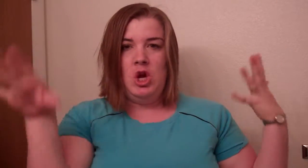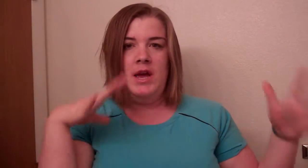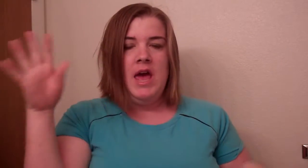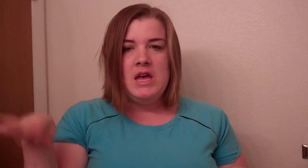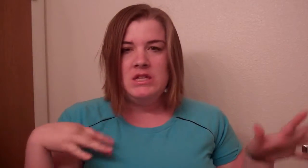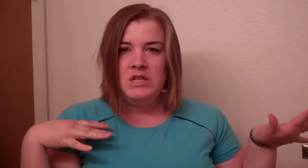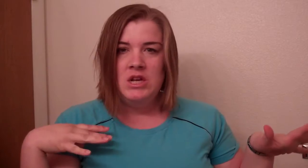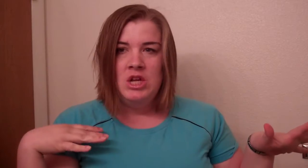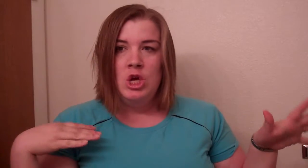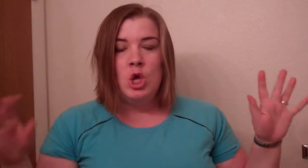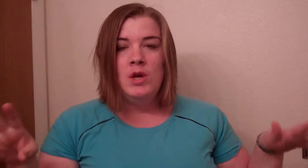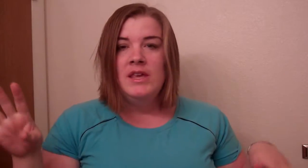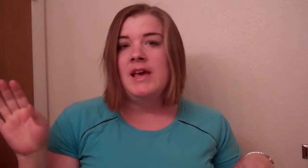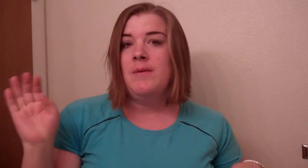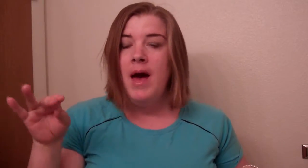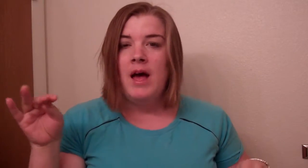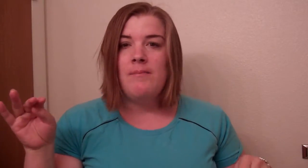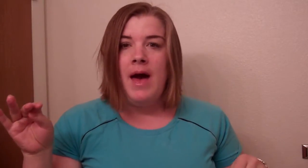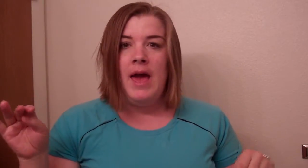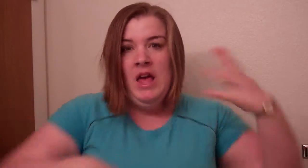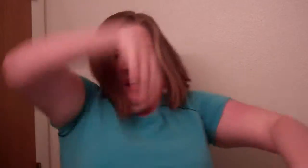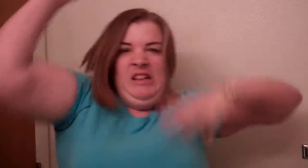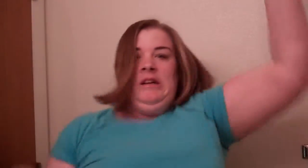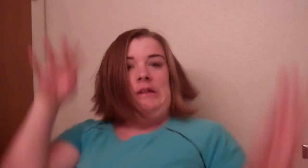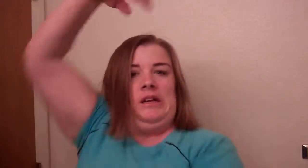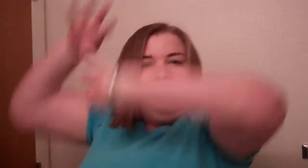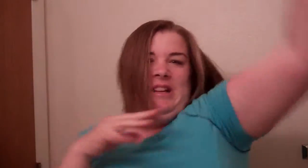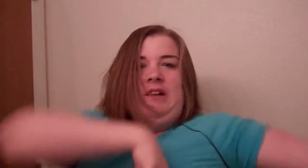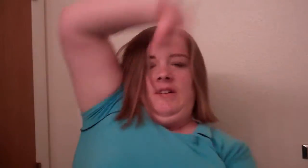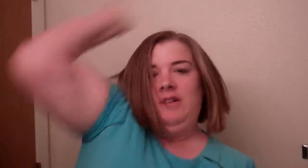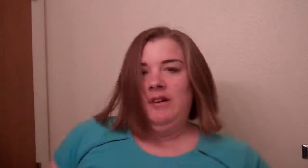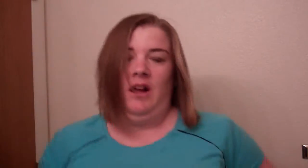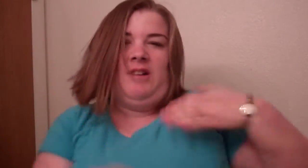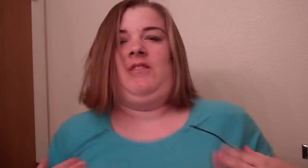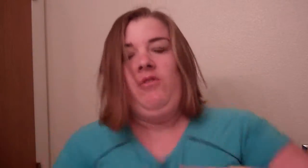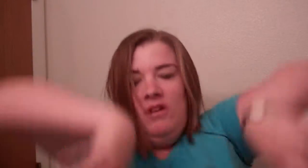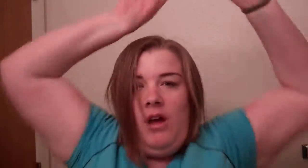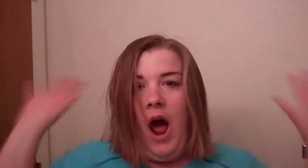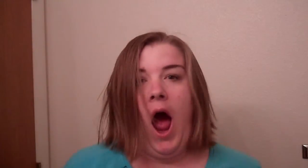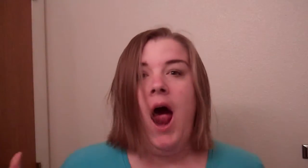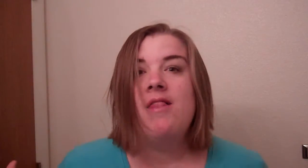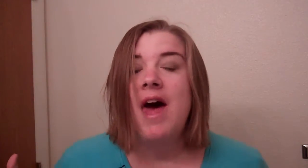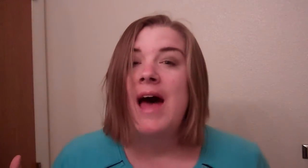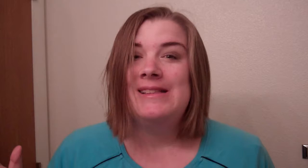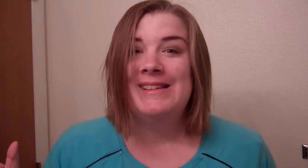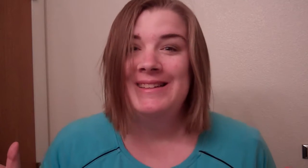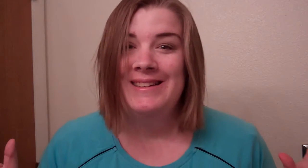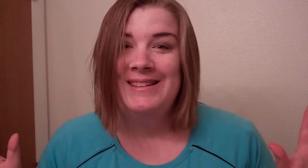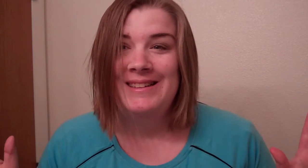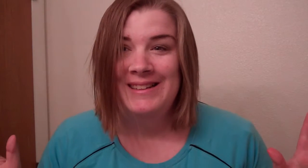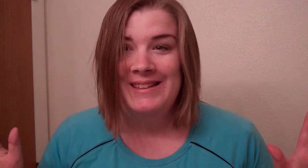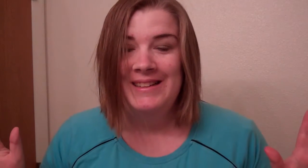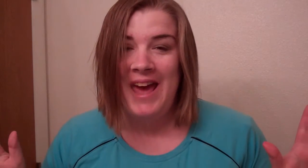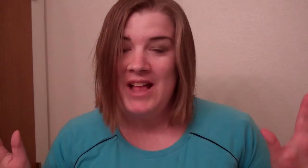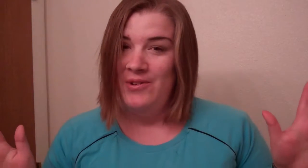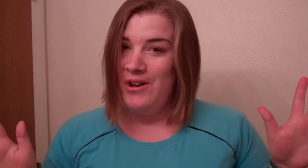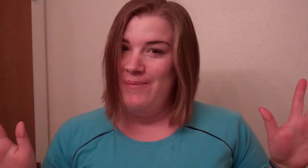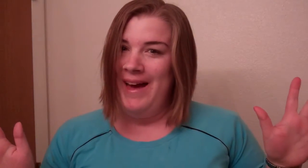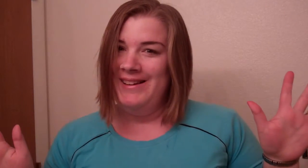story is you can kill a bug by that and it will come back